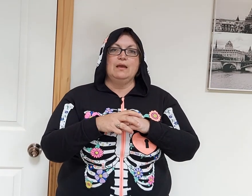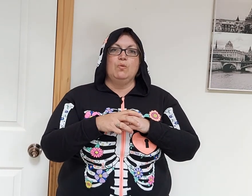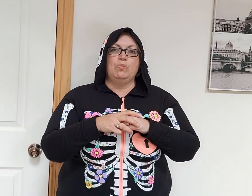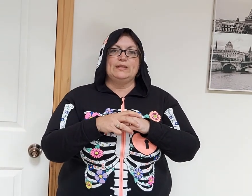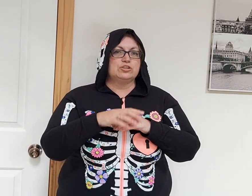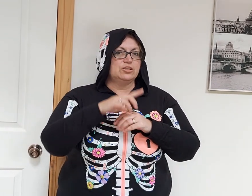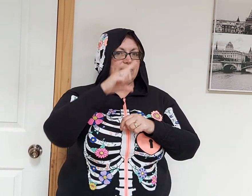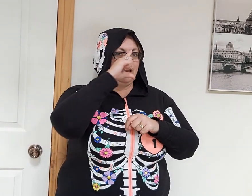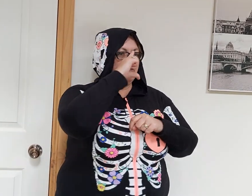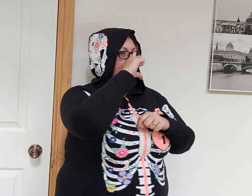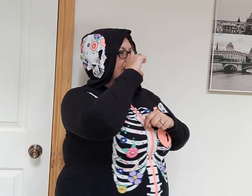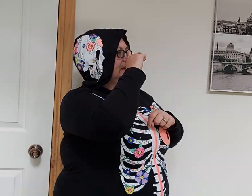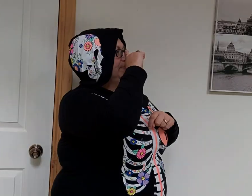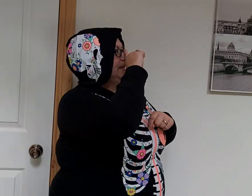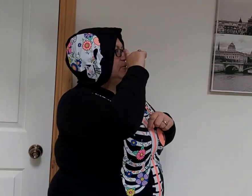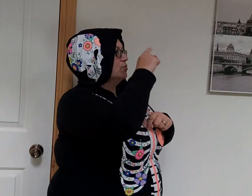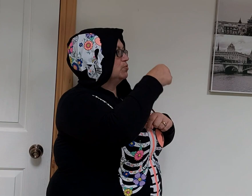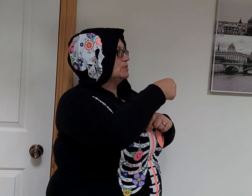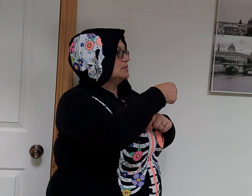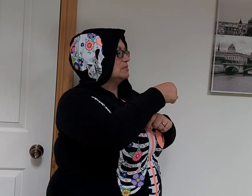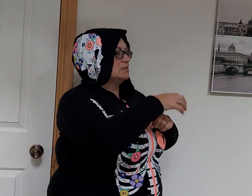Witch. They have really big noses.